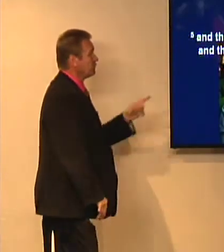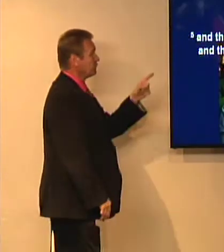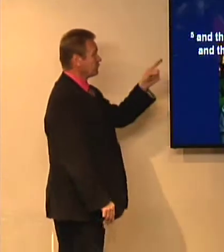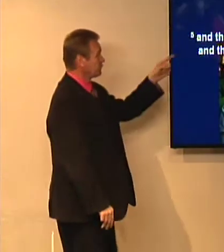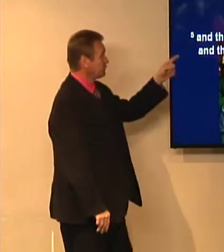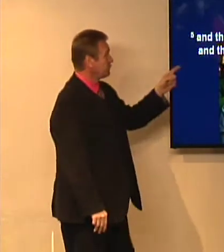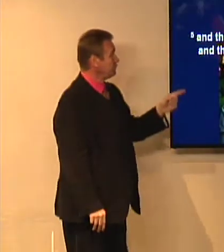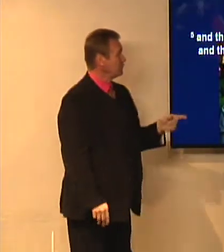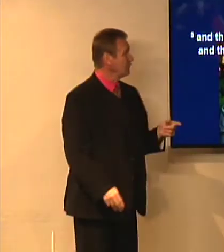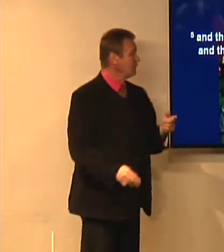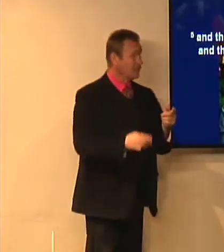resurrection.